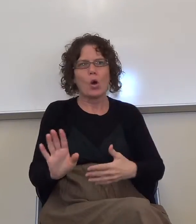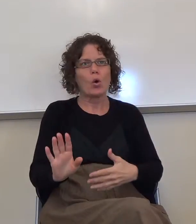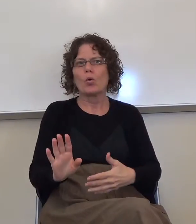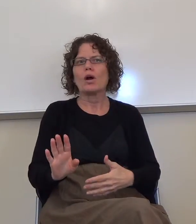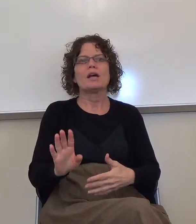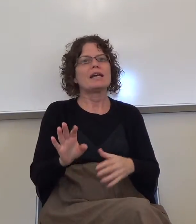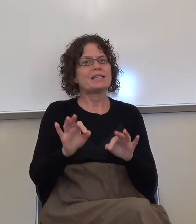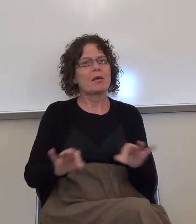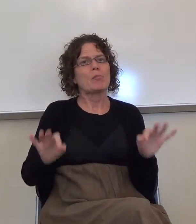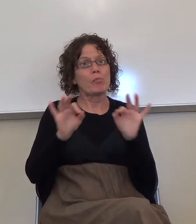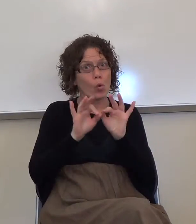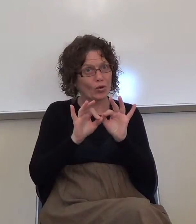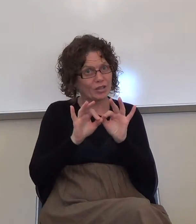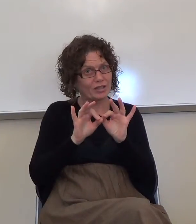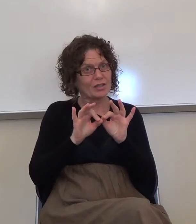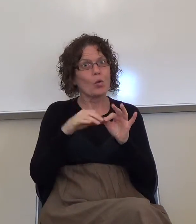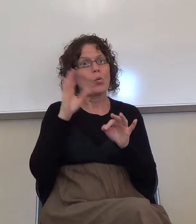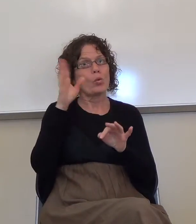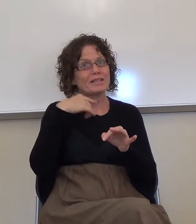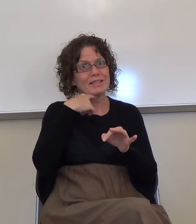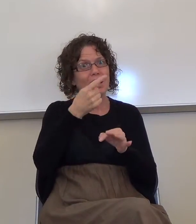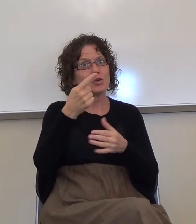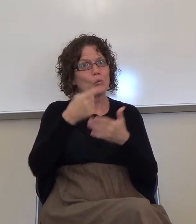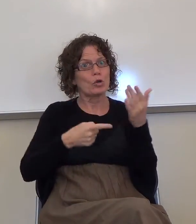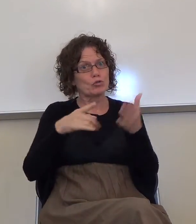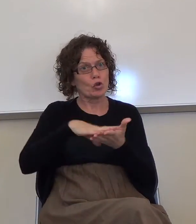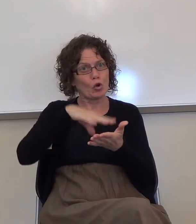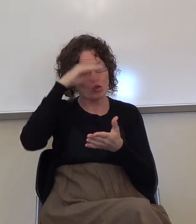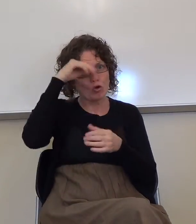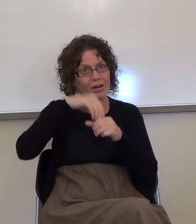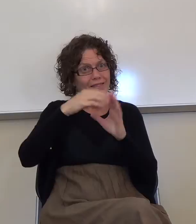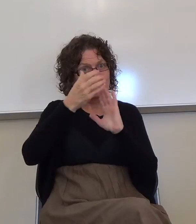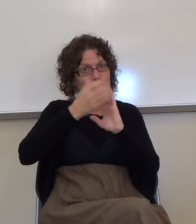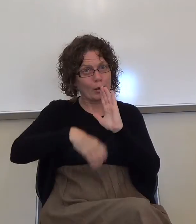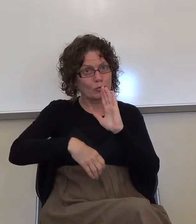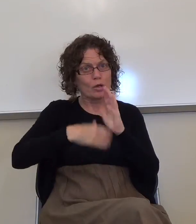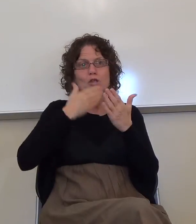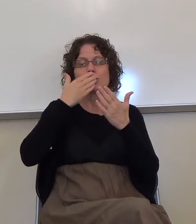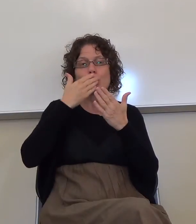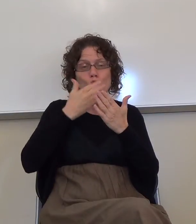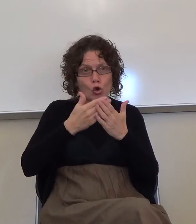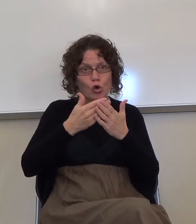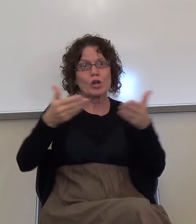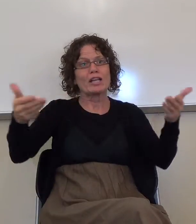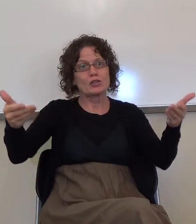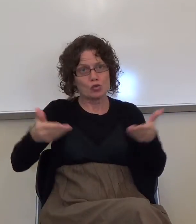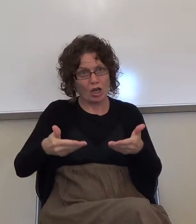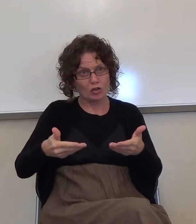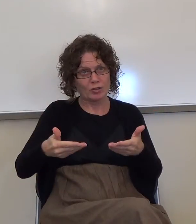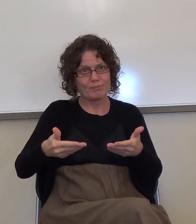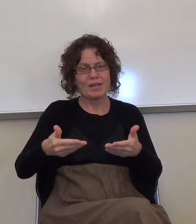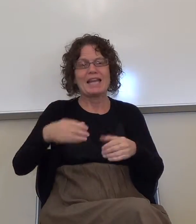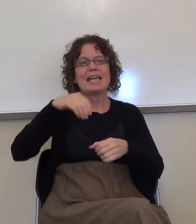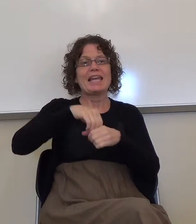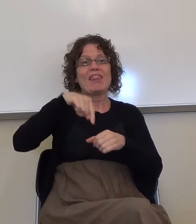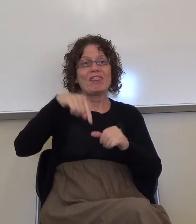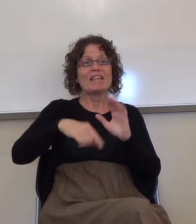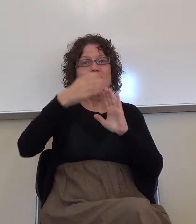you what you're going to learn in this chapter. So, it gives you a really good introduction. In this chapter, you will learn.